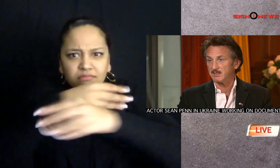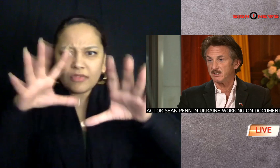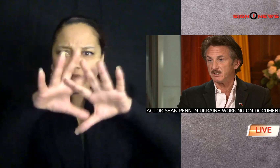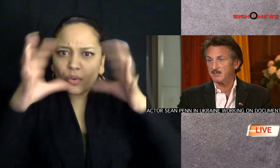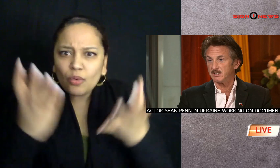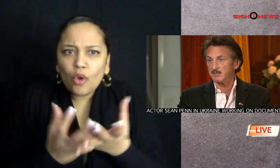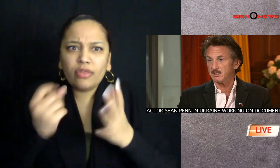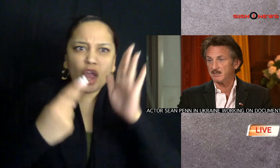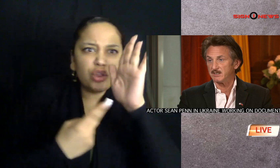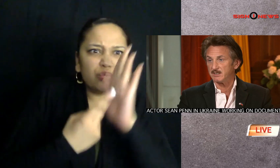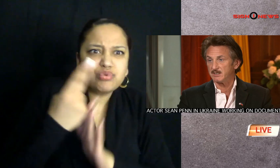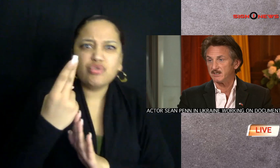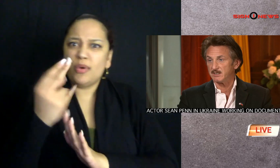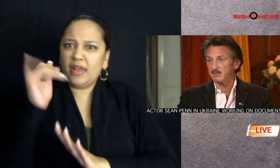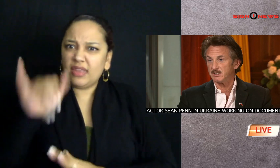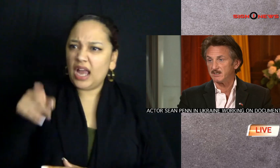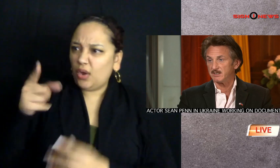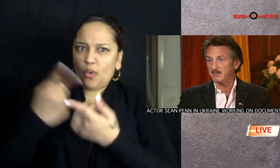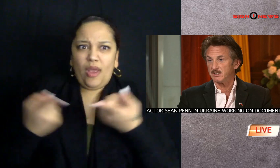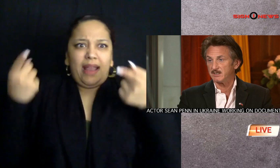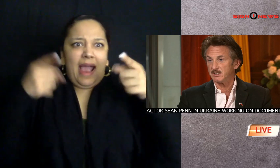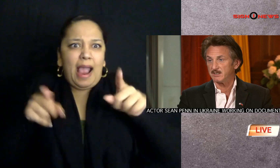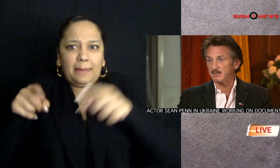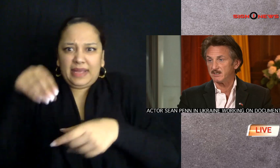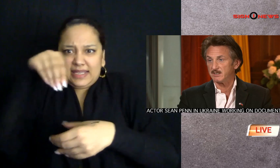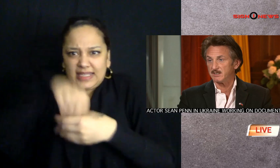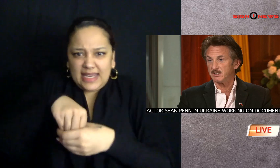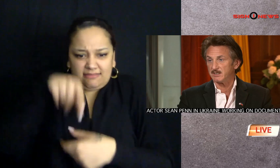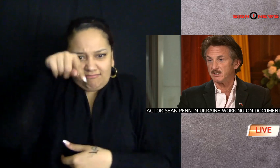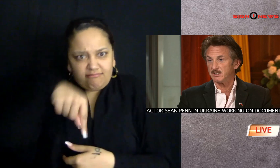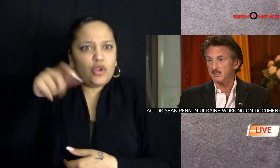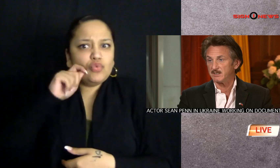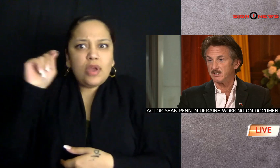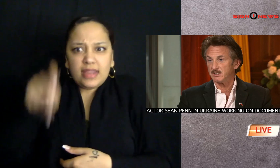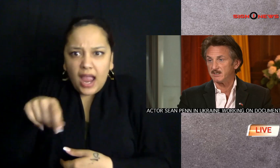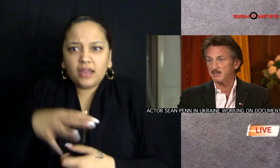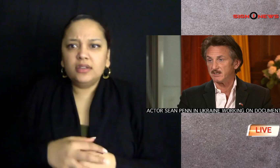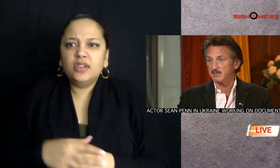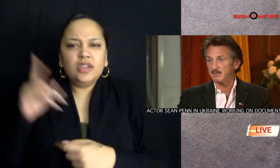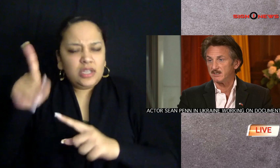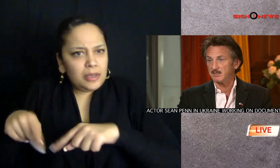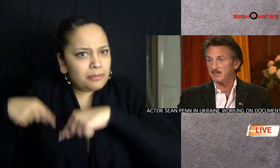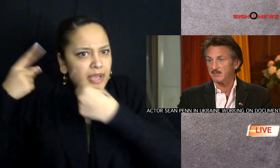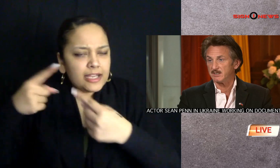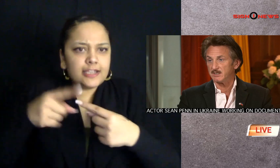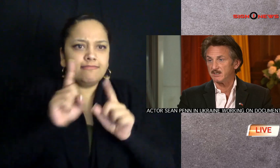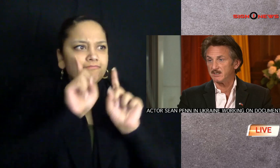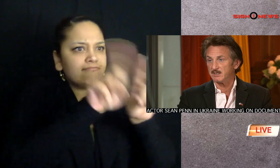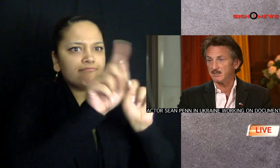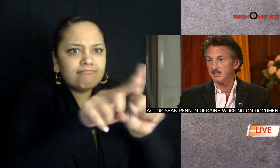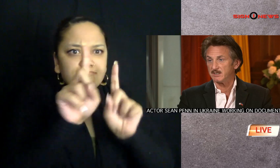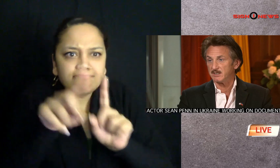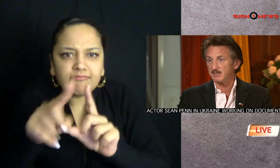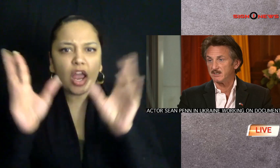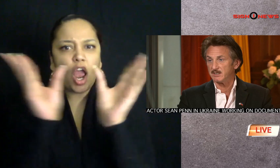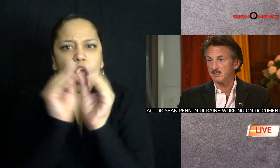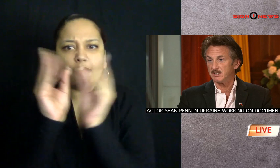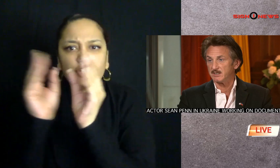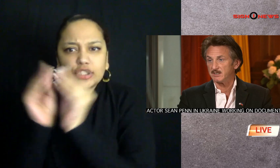Ukraine's president said Penn came to Kiev to tell the world the truth about what's happening and he has been attending press conferences